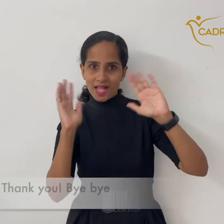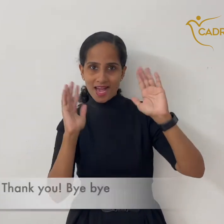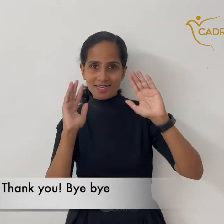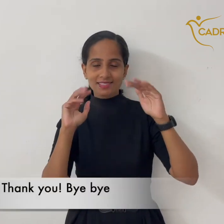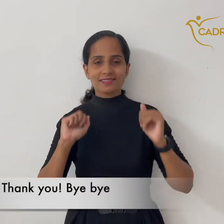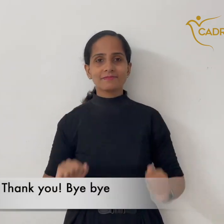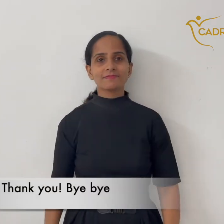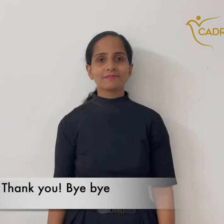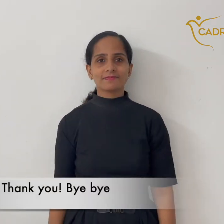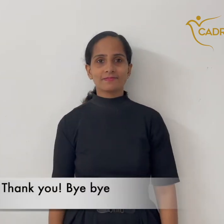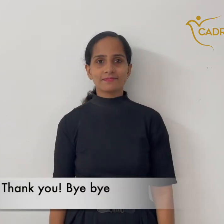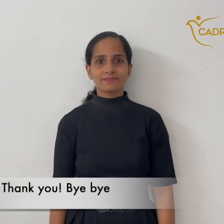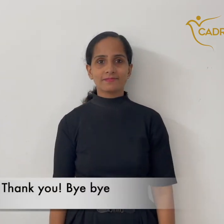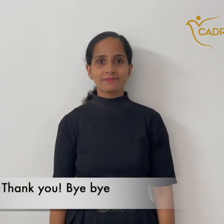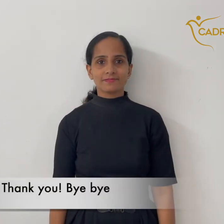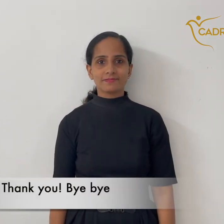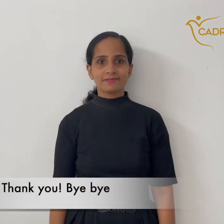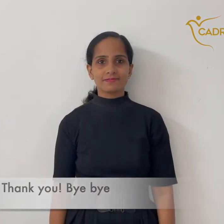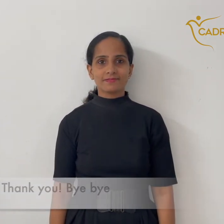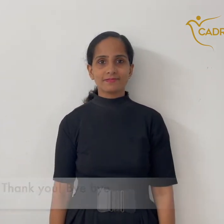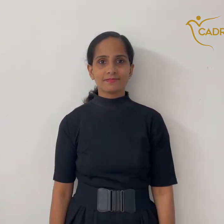for your support. Bye